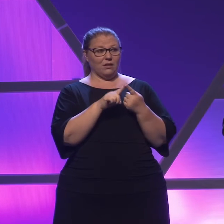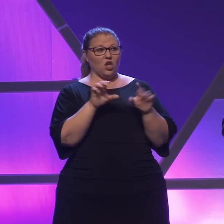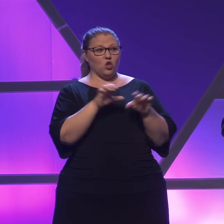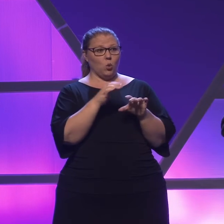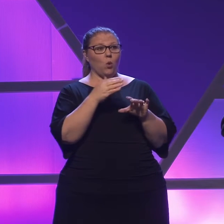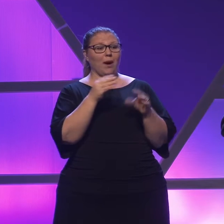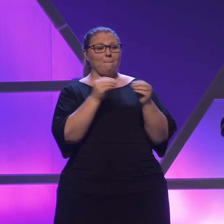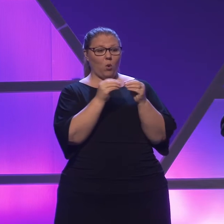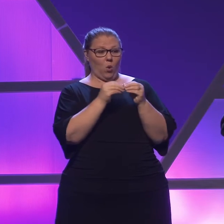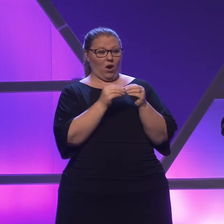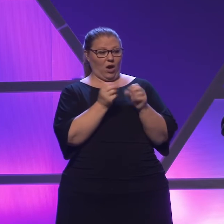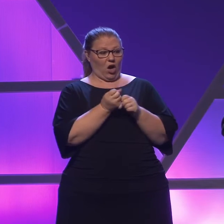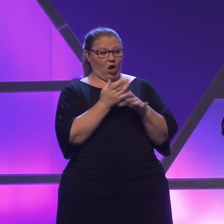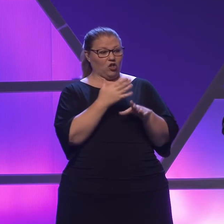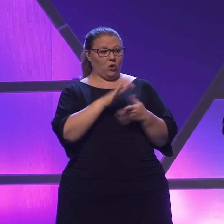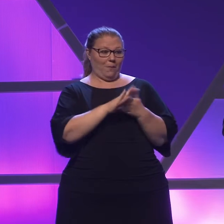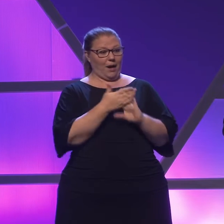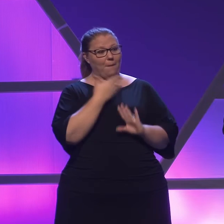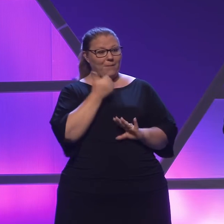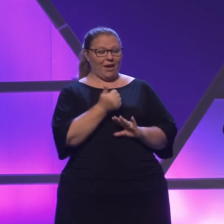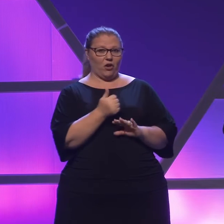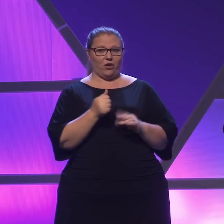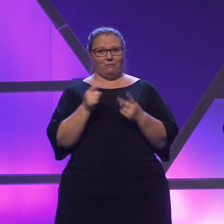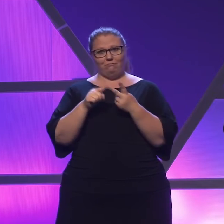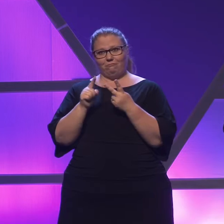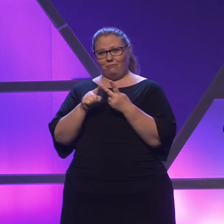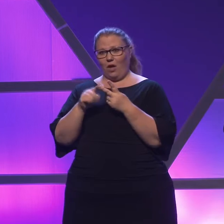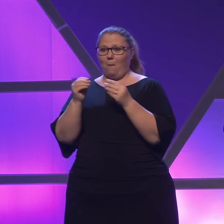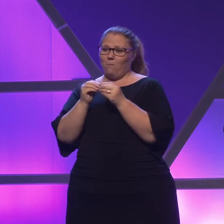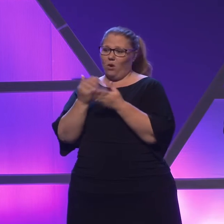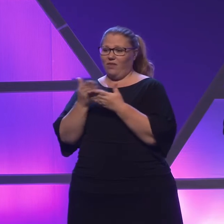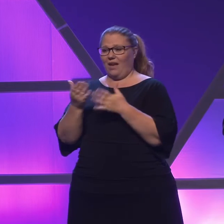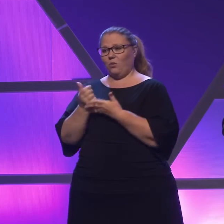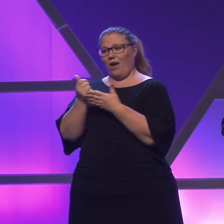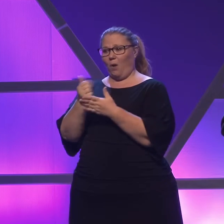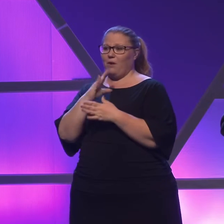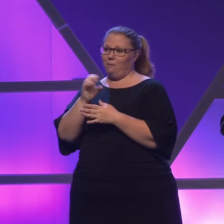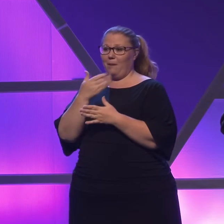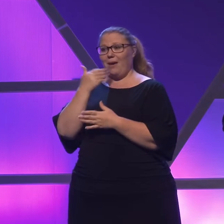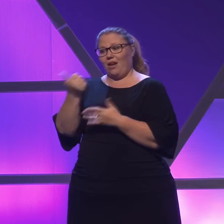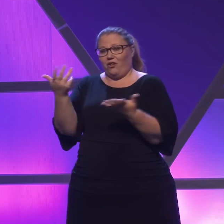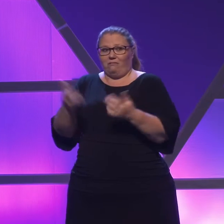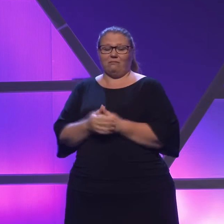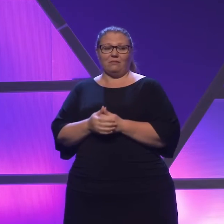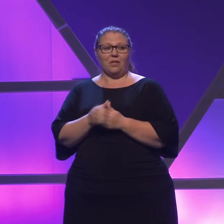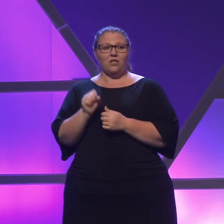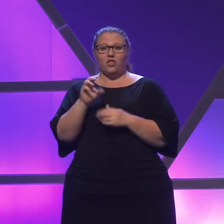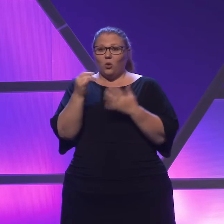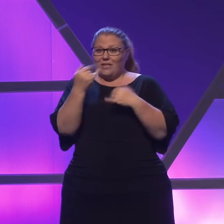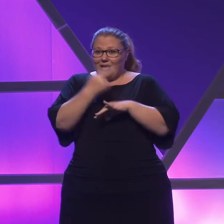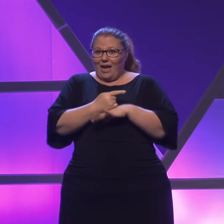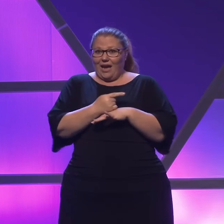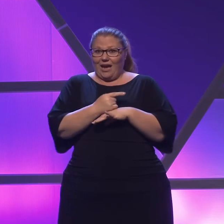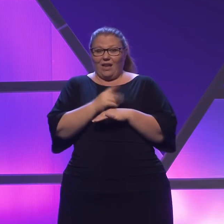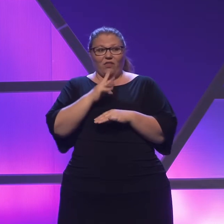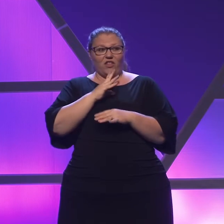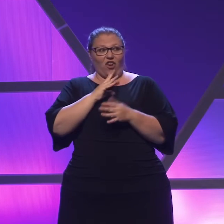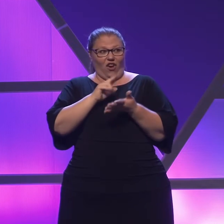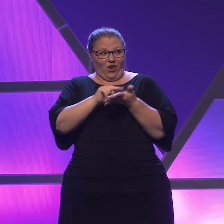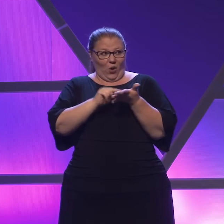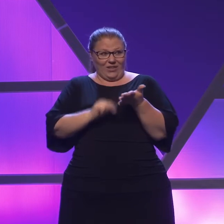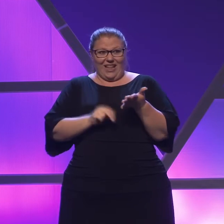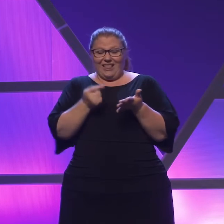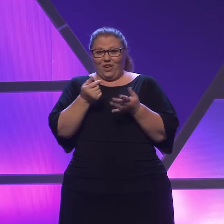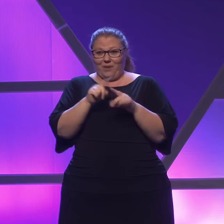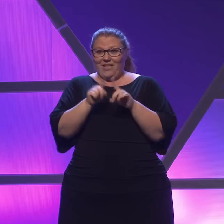better, and more things will help you be better. So today, your talk notes are a little different than